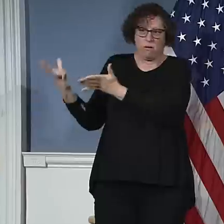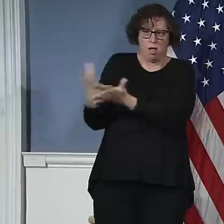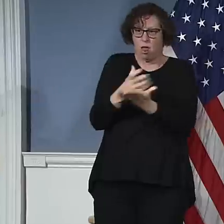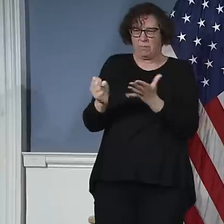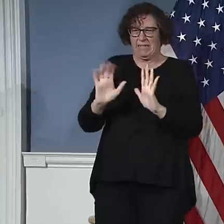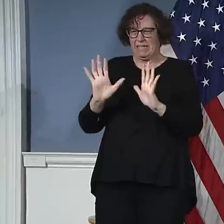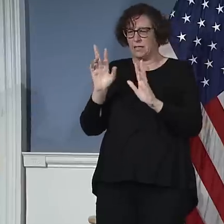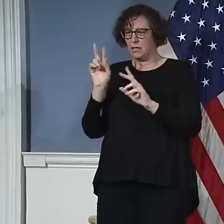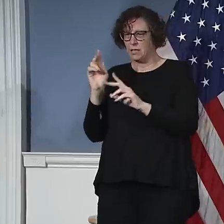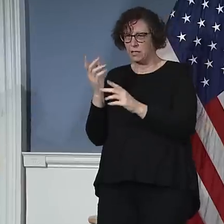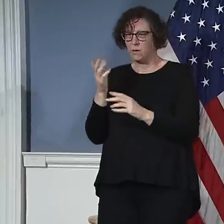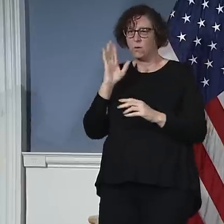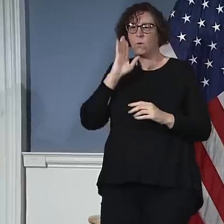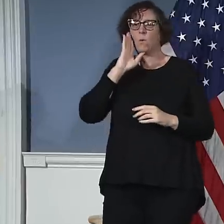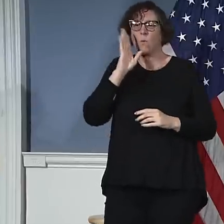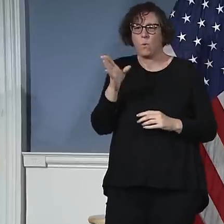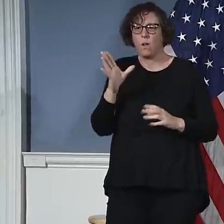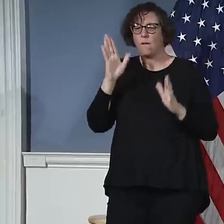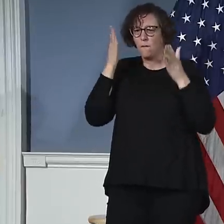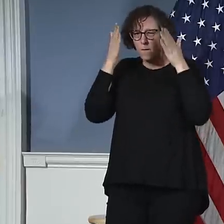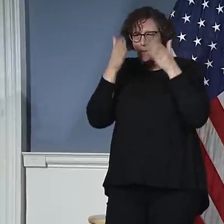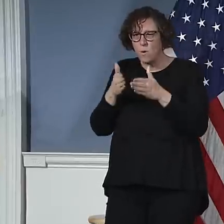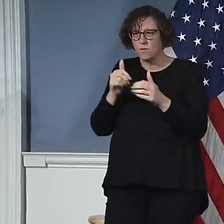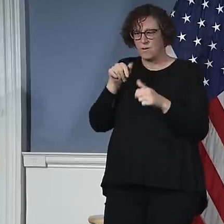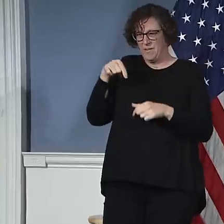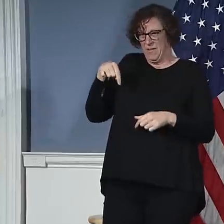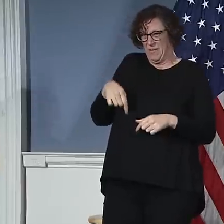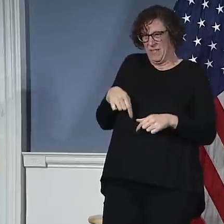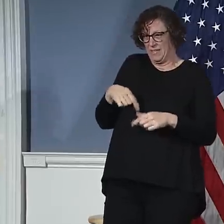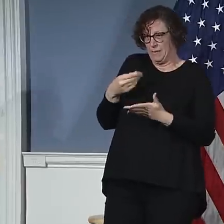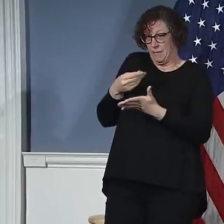combined to achieve that dollar figure.